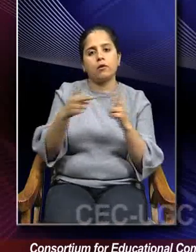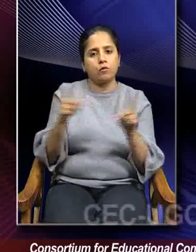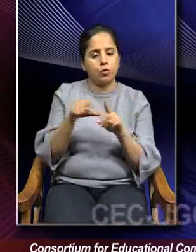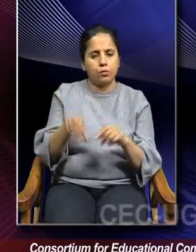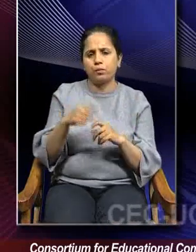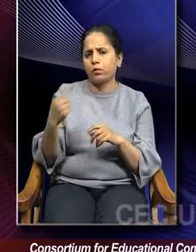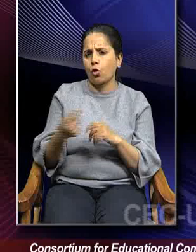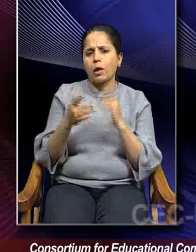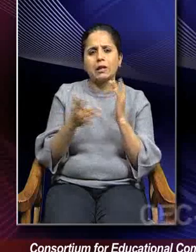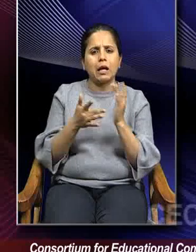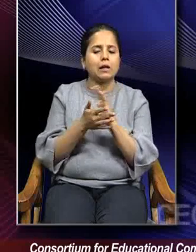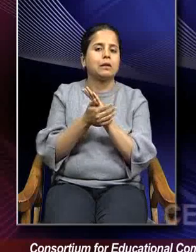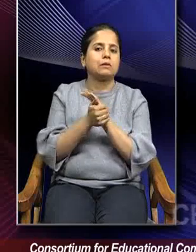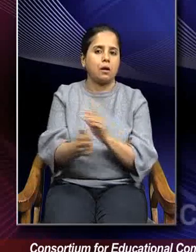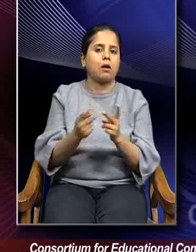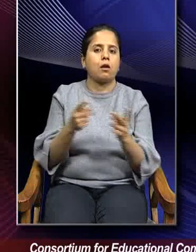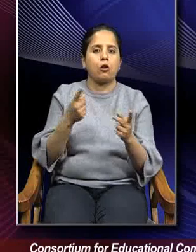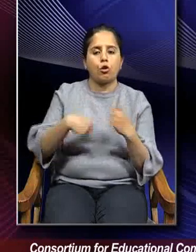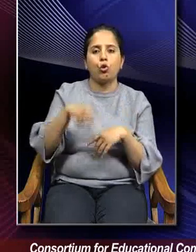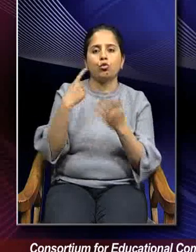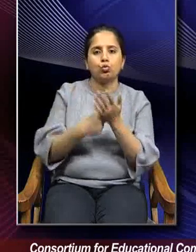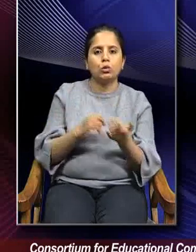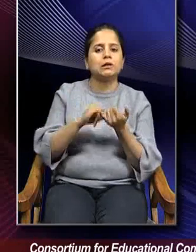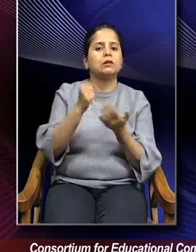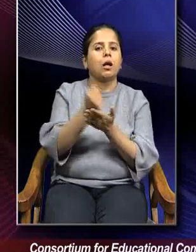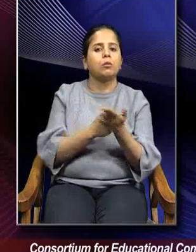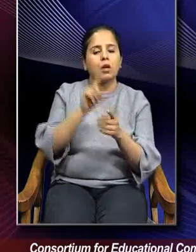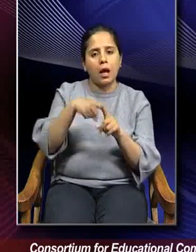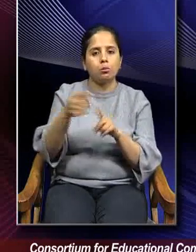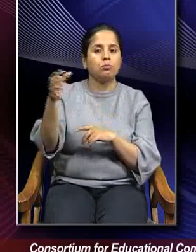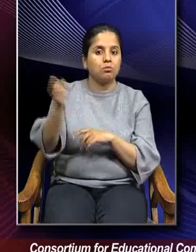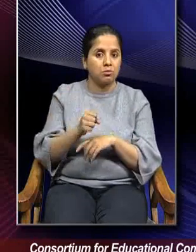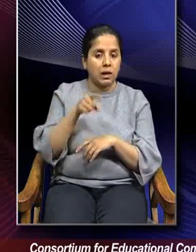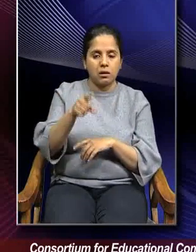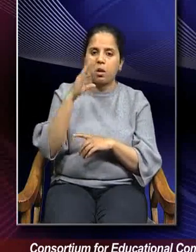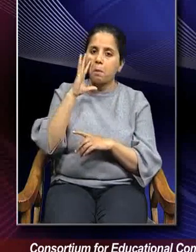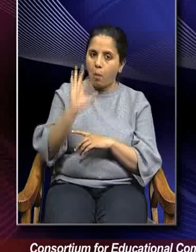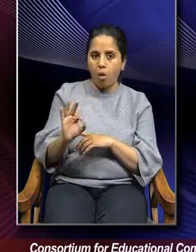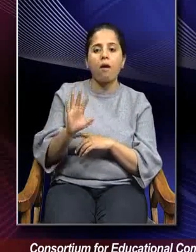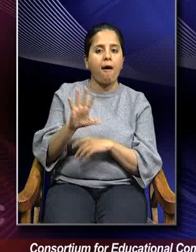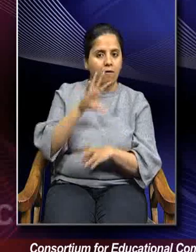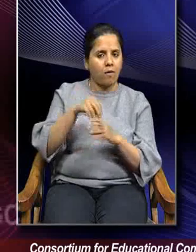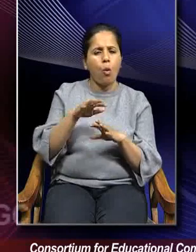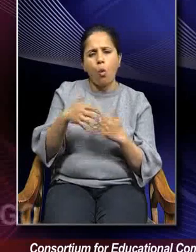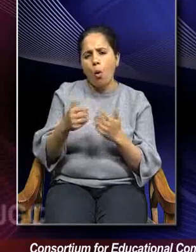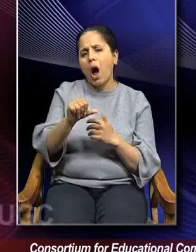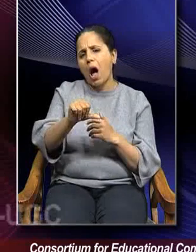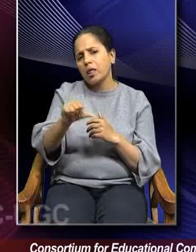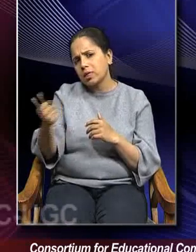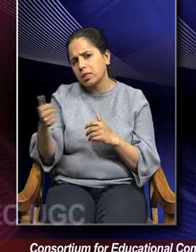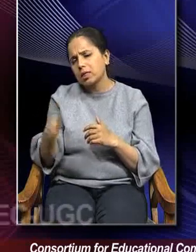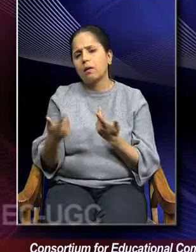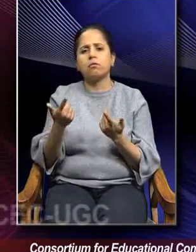is only the technical skill set, where the role of subject expert is very much important. Otherwise, for all other